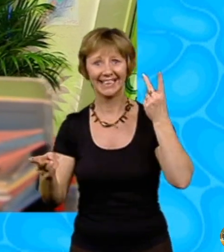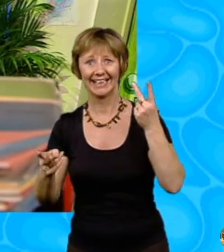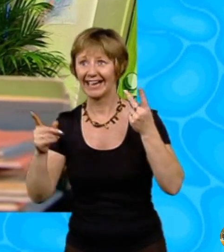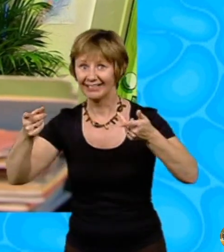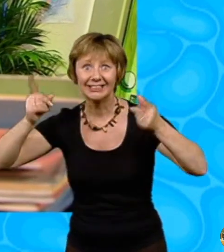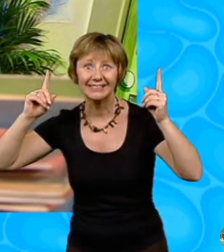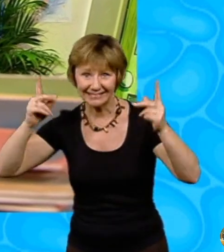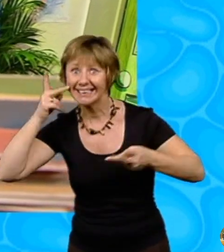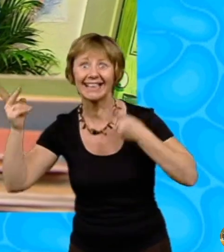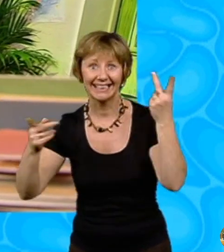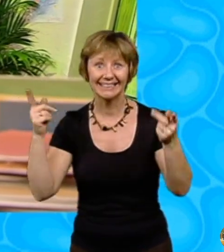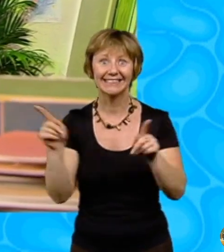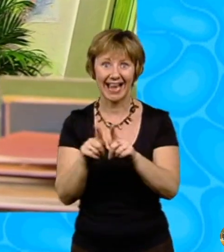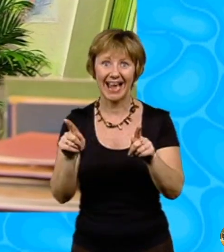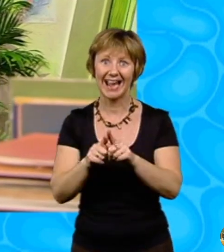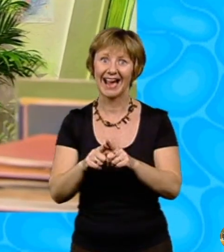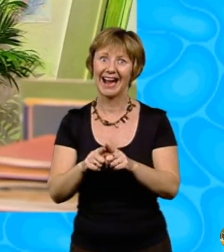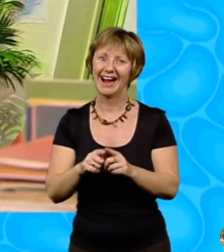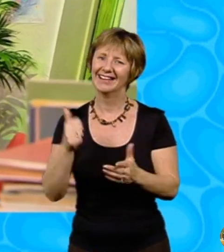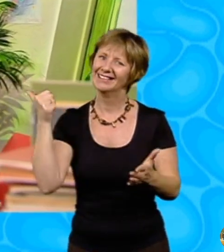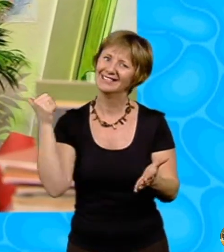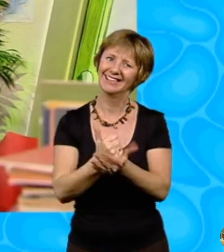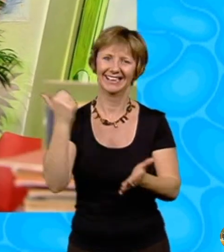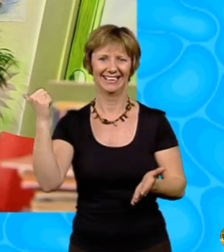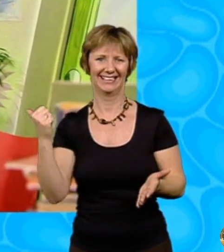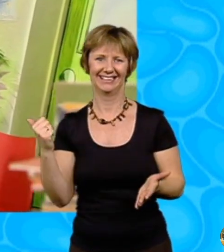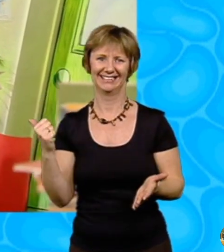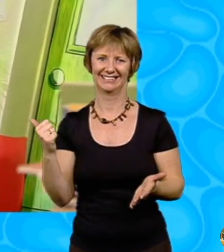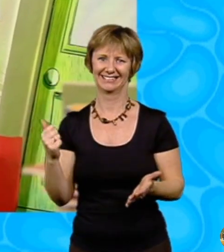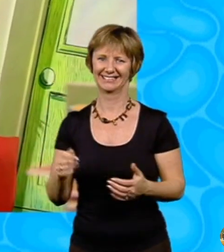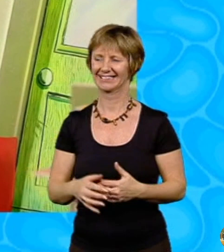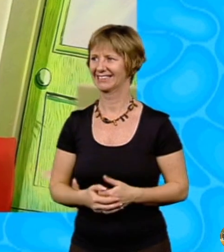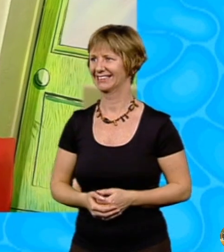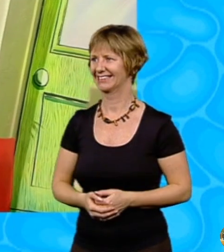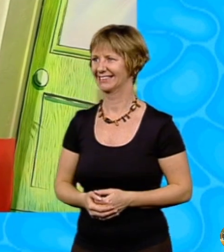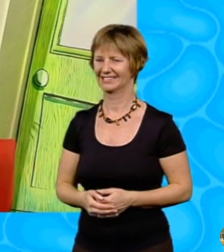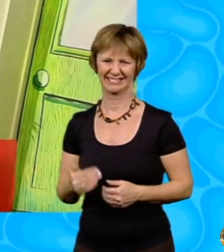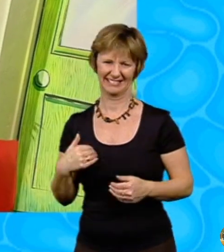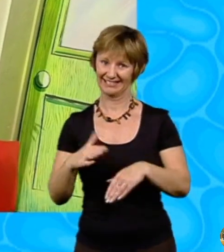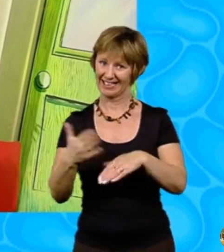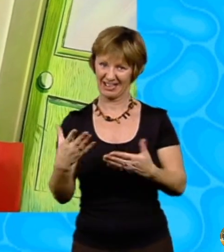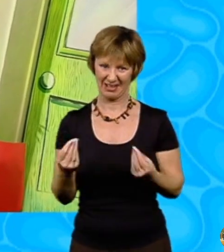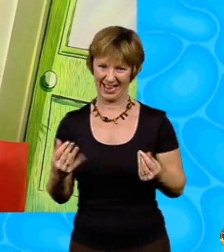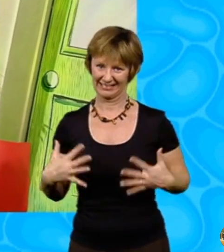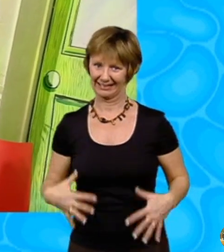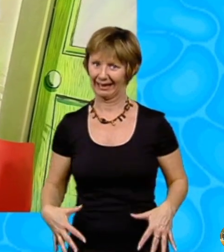Even Mrs Spratt joined in. It was terrific. I didn't mind getting wet if it meant Miss Porter could still be our teacher.